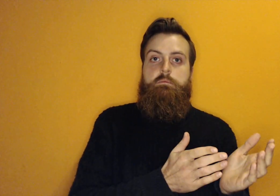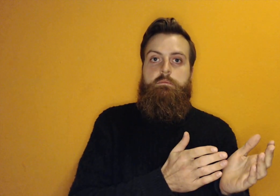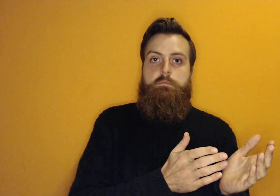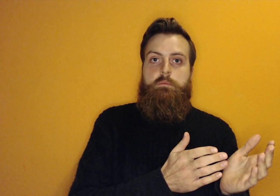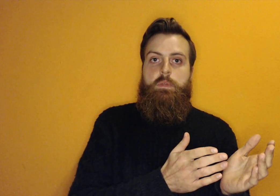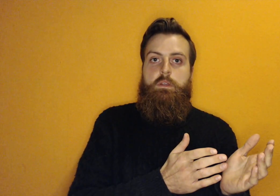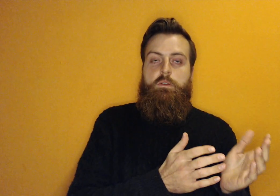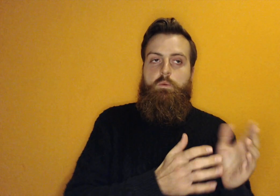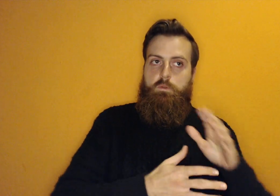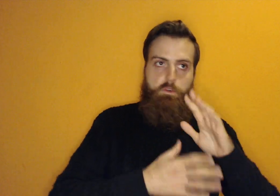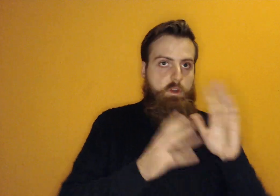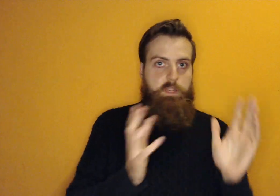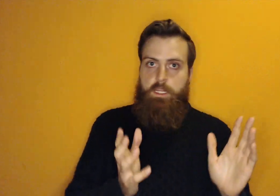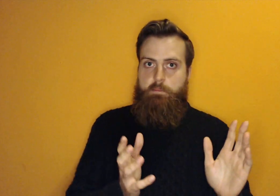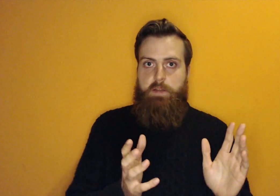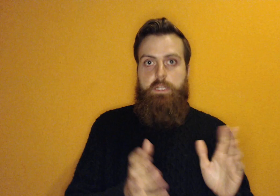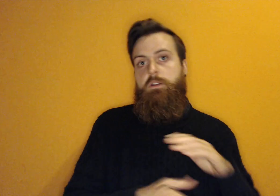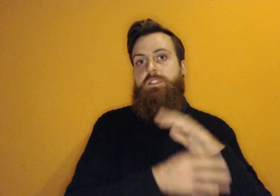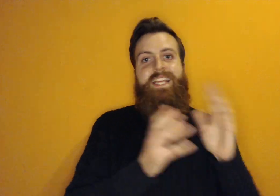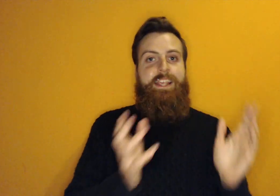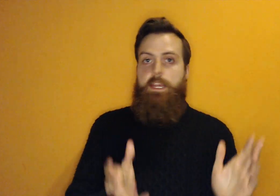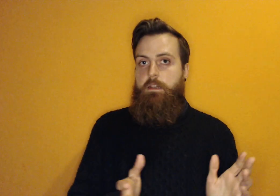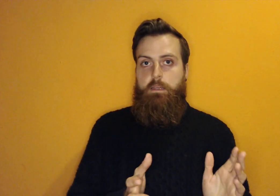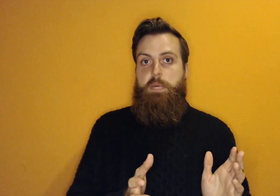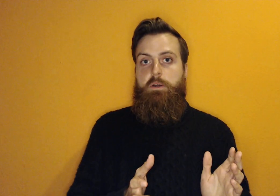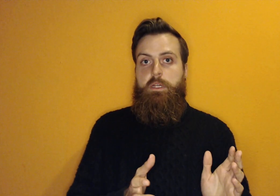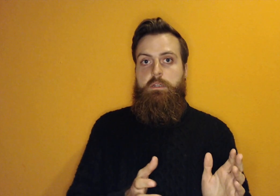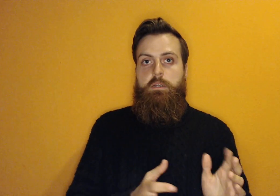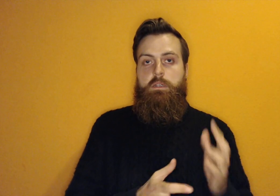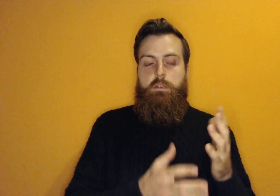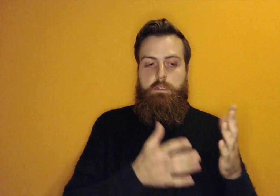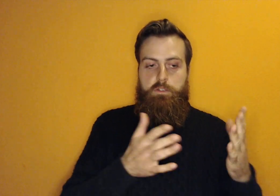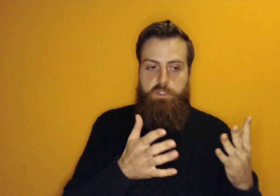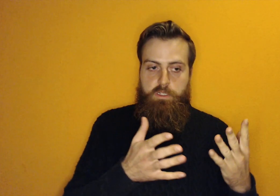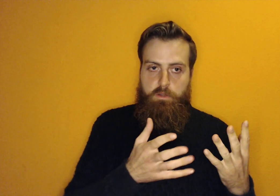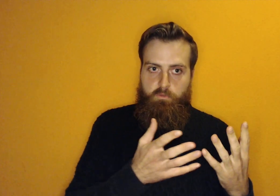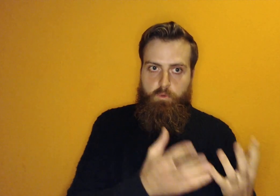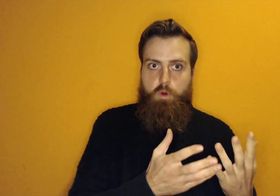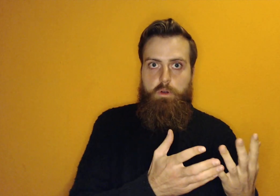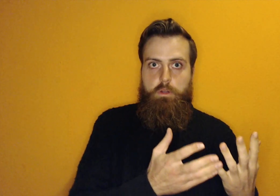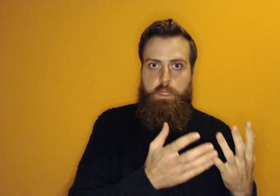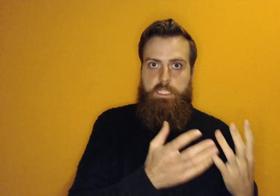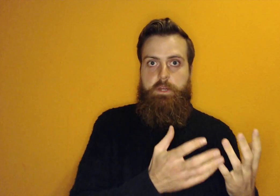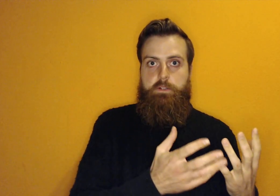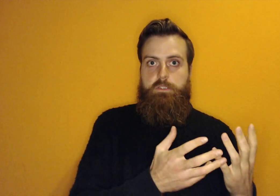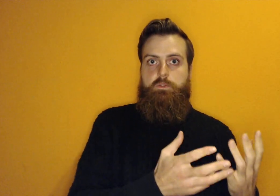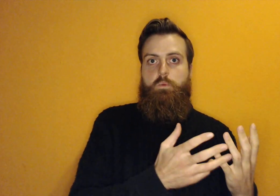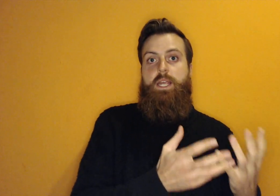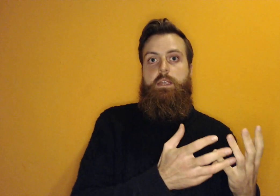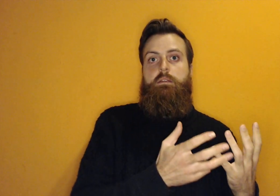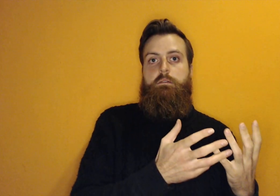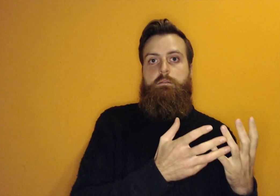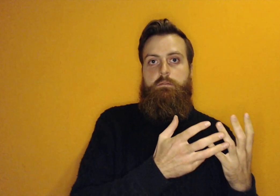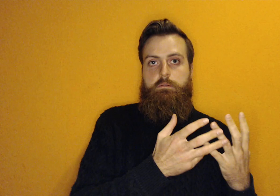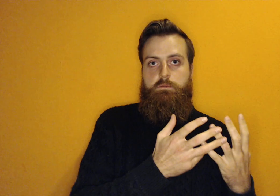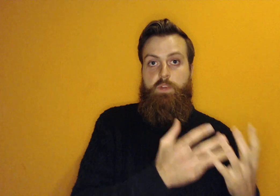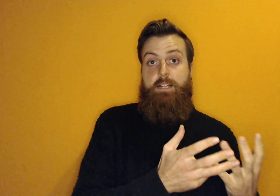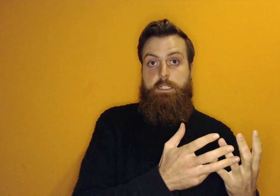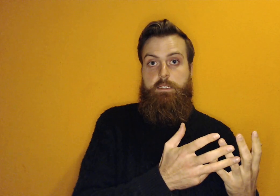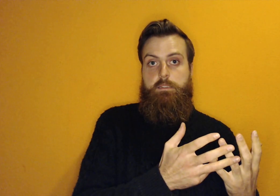not thinking about it, not saying anything about it, just raw experience of the way reality is